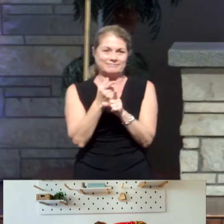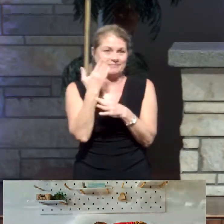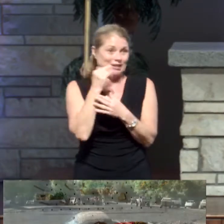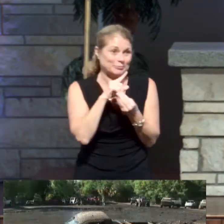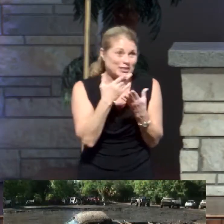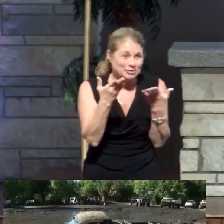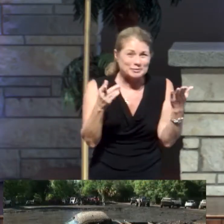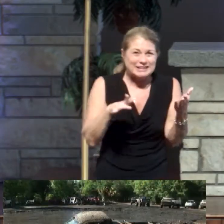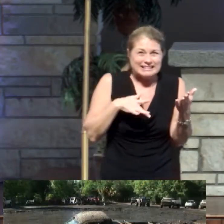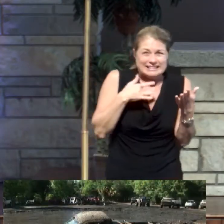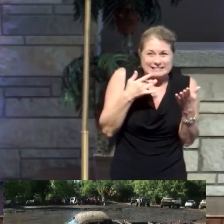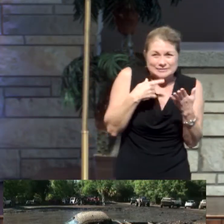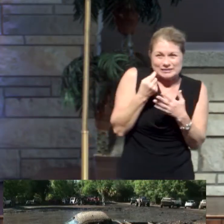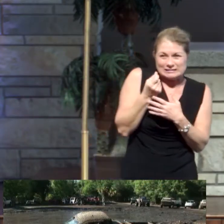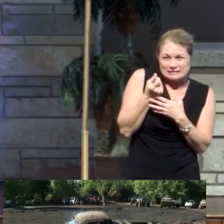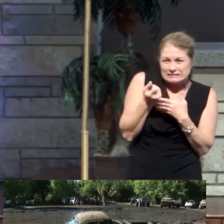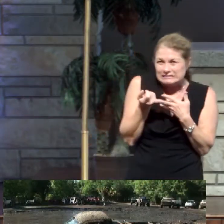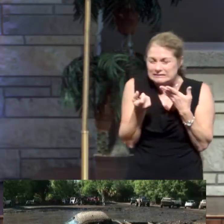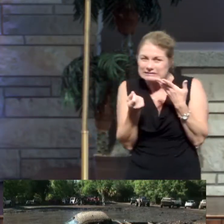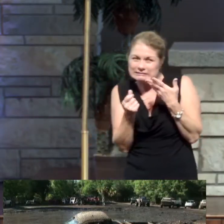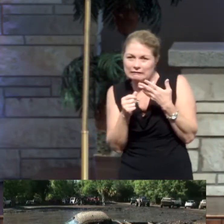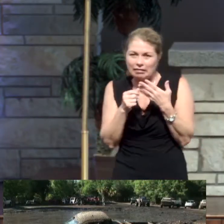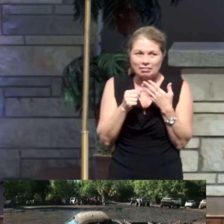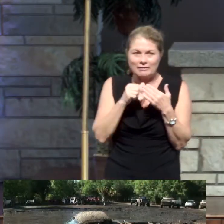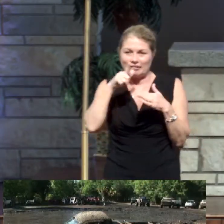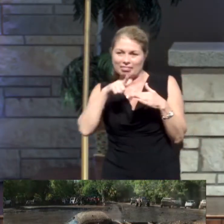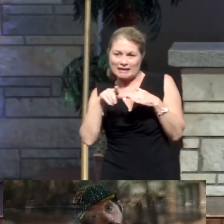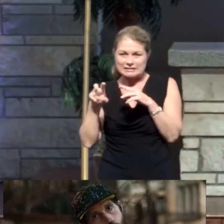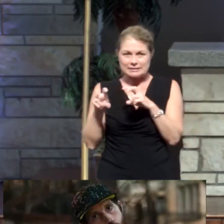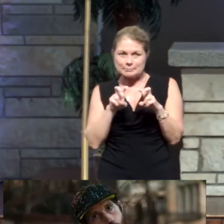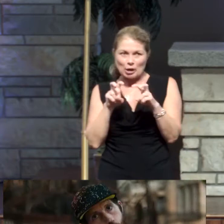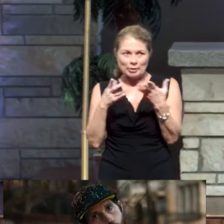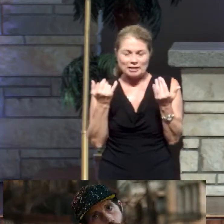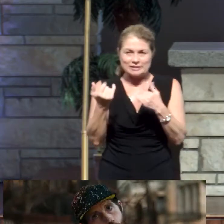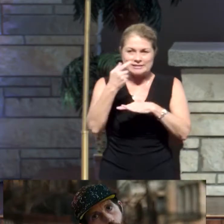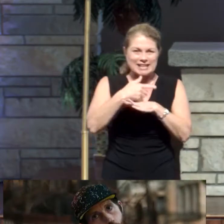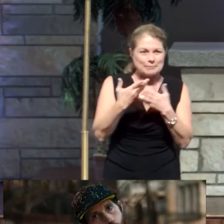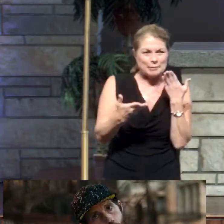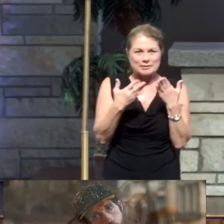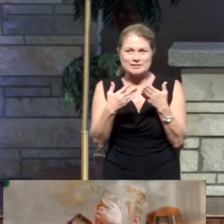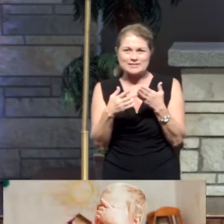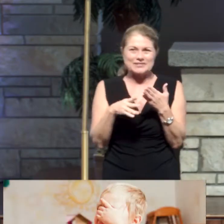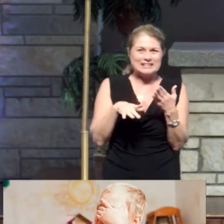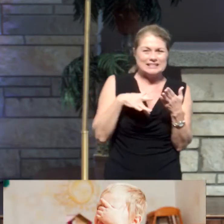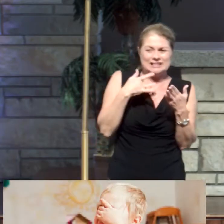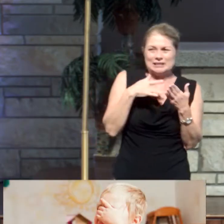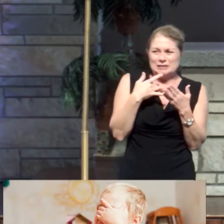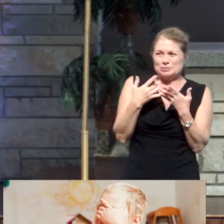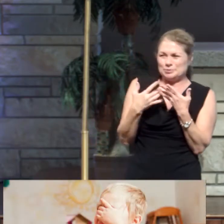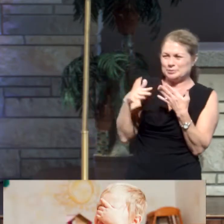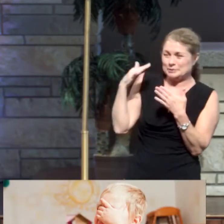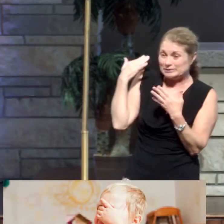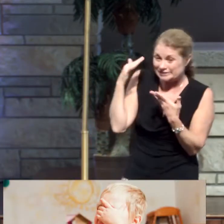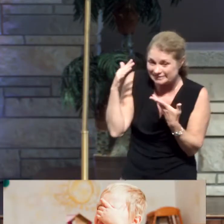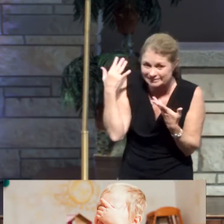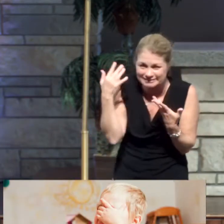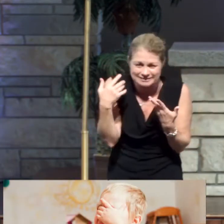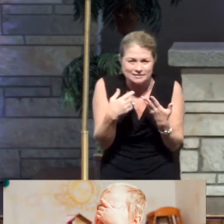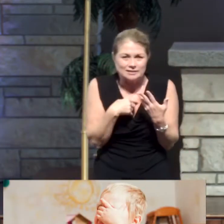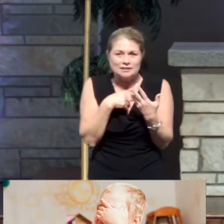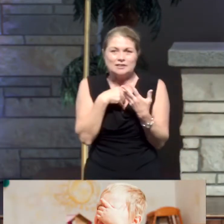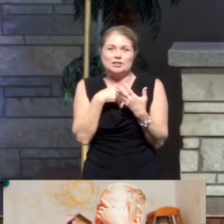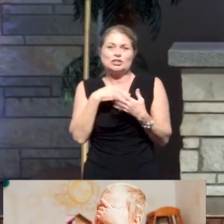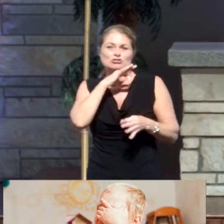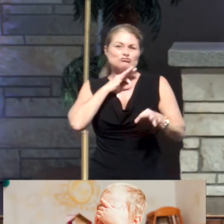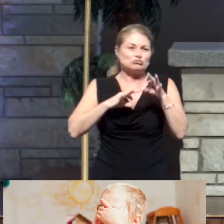you feel a little bit less mobile today. You might feel a little bit stir-crazy. You've got some pent-up energy. You've got some pent-up